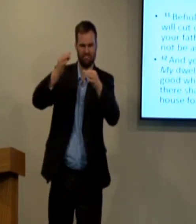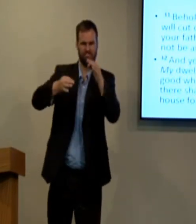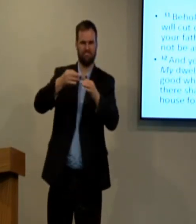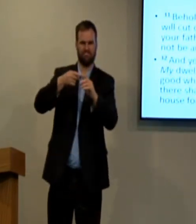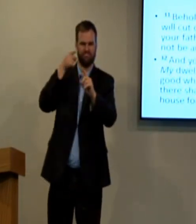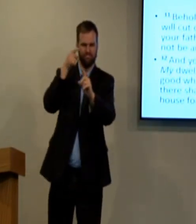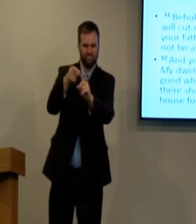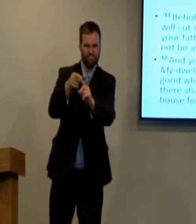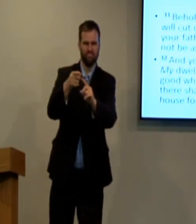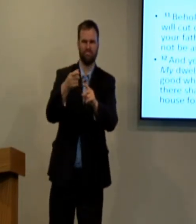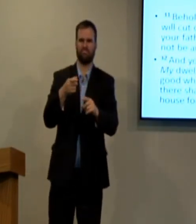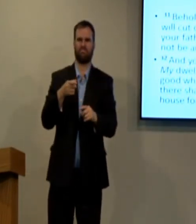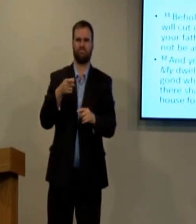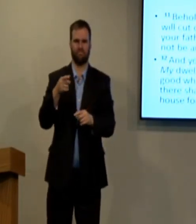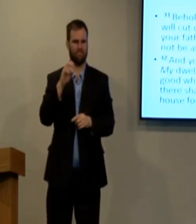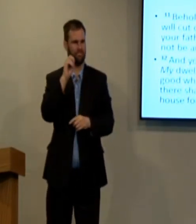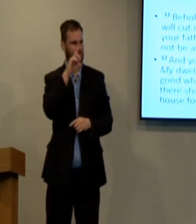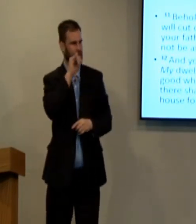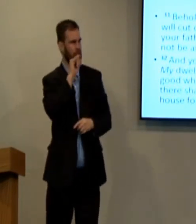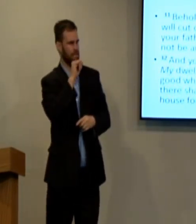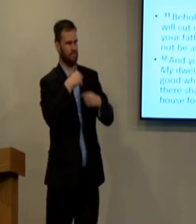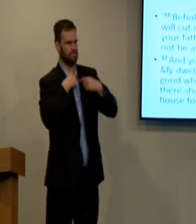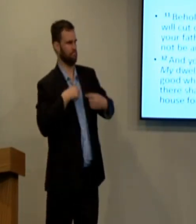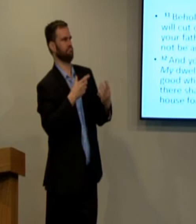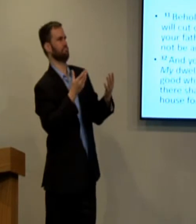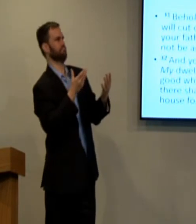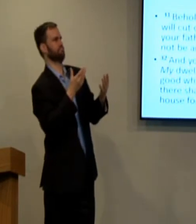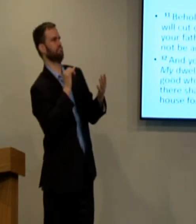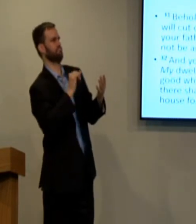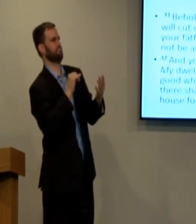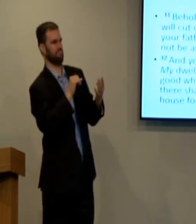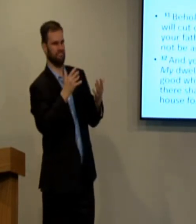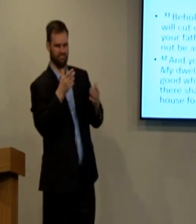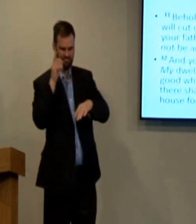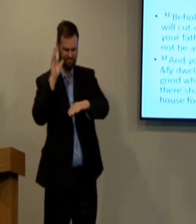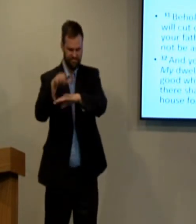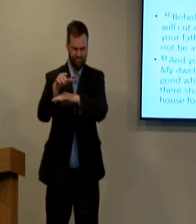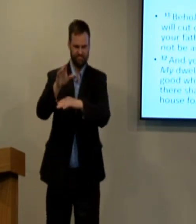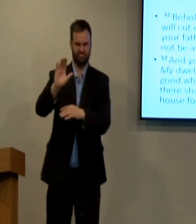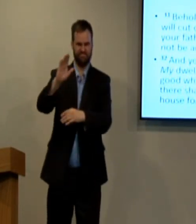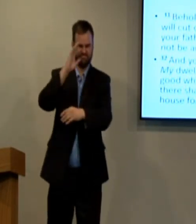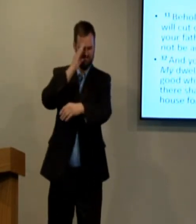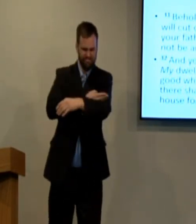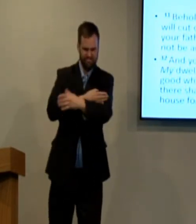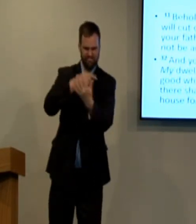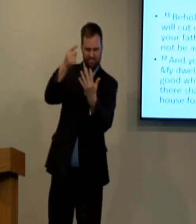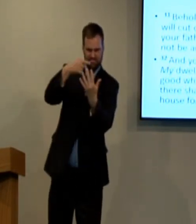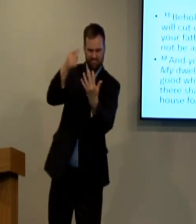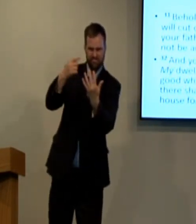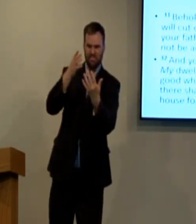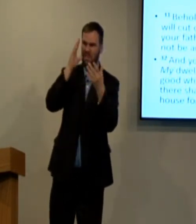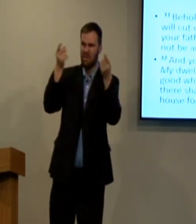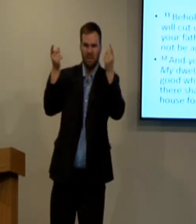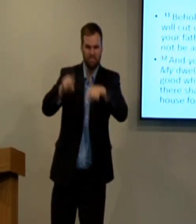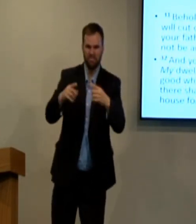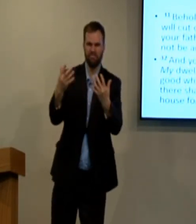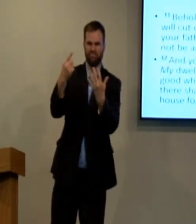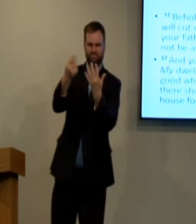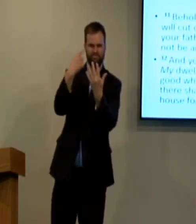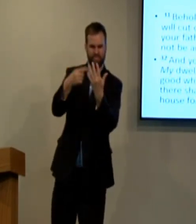him to warn him of a specific judgment that was coming. And Eli, the high priest of God, was given this warning that